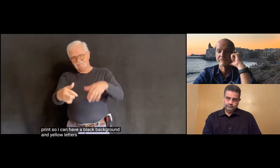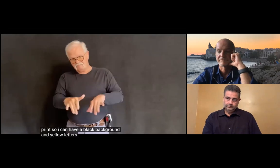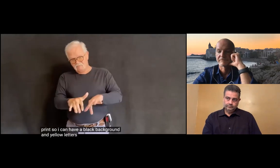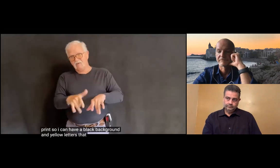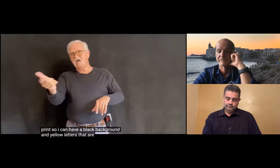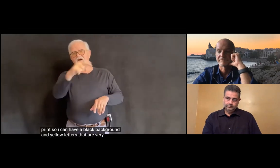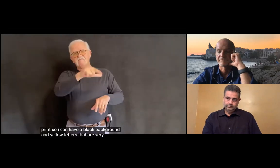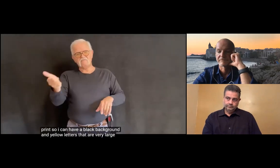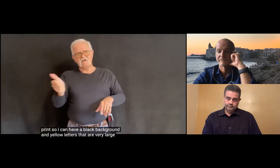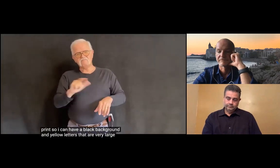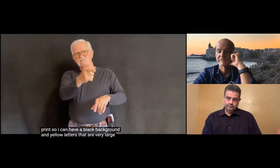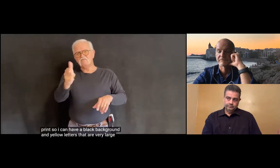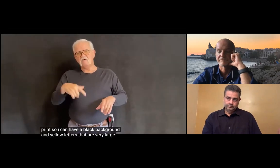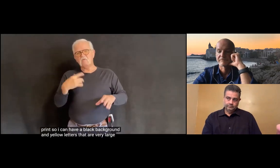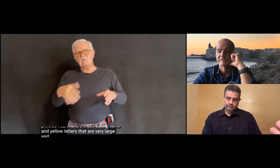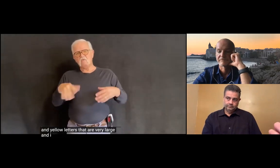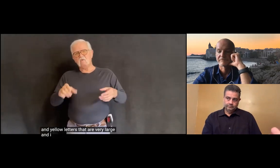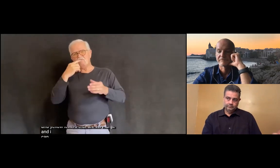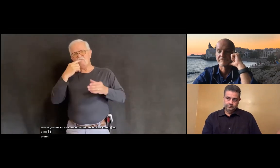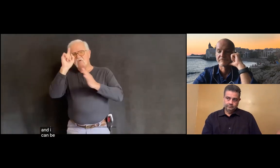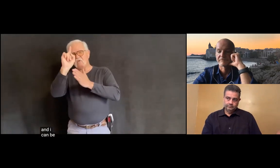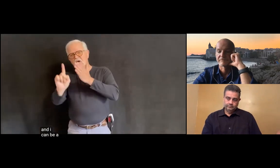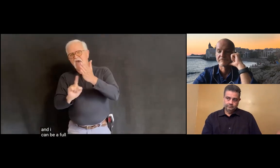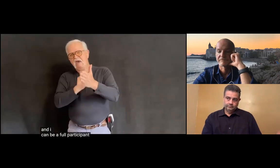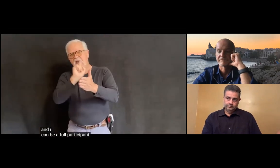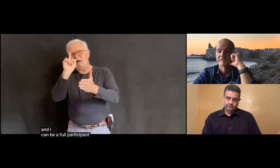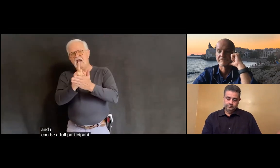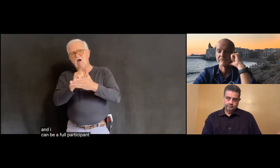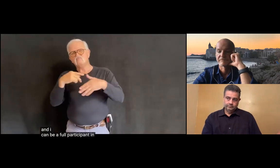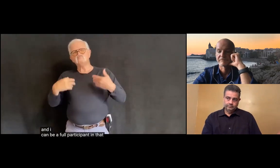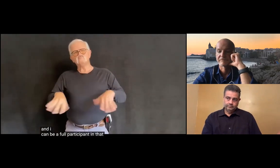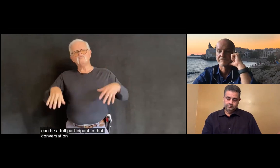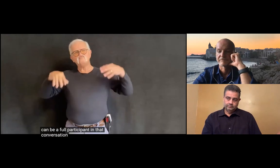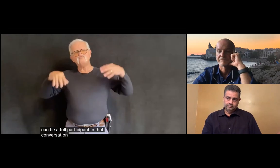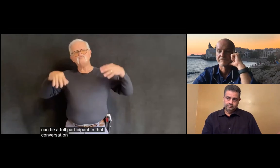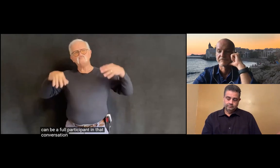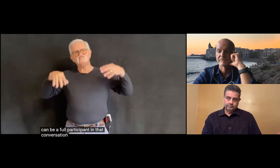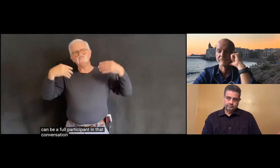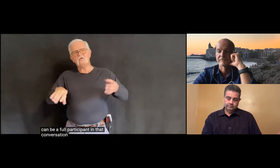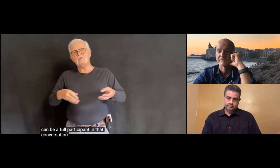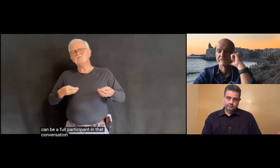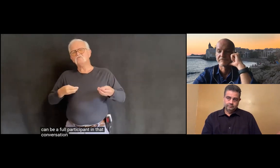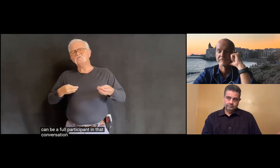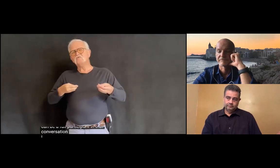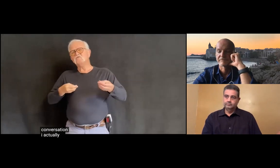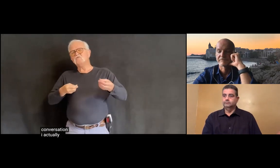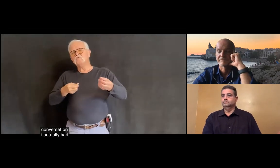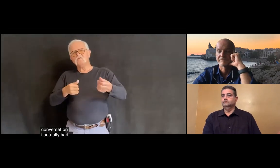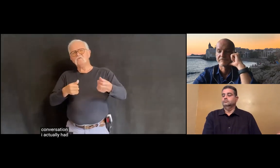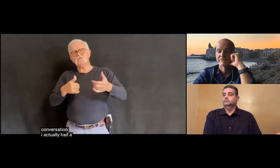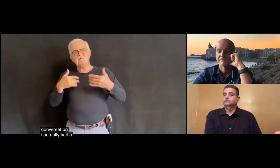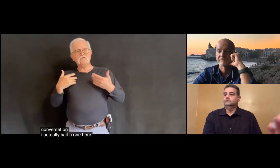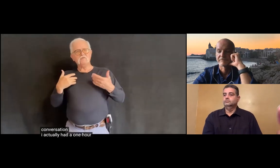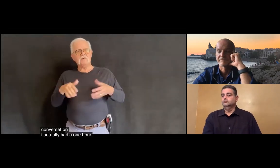letters that are very large, and I can be a full participant in that conversation. I actually had the